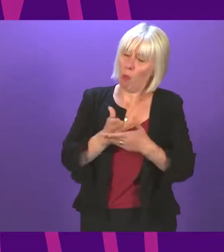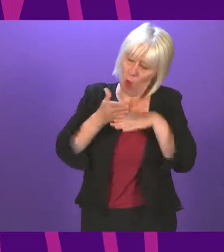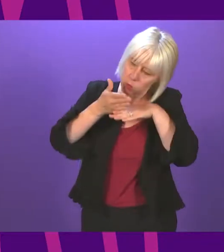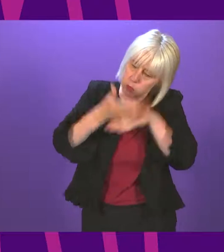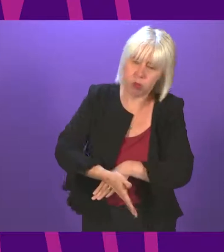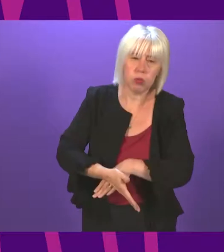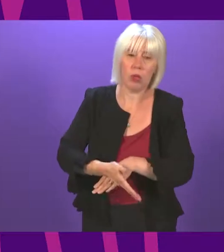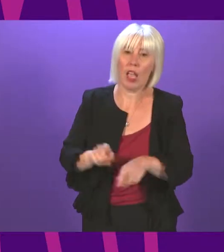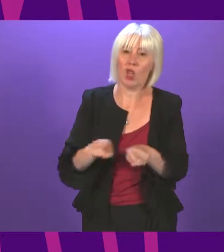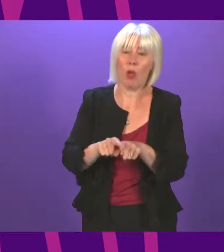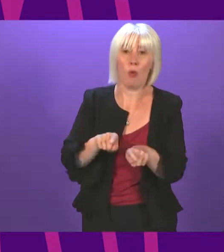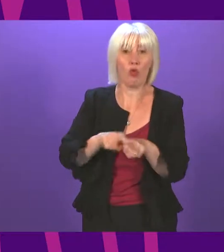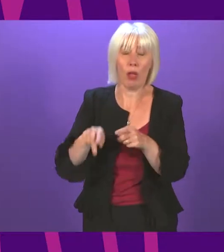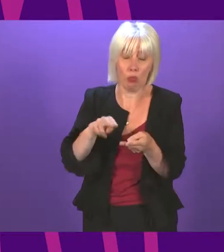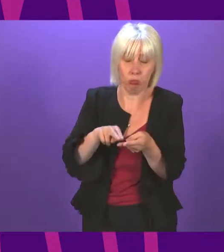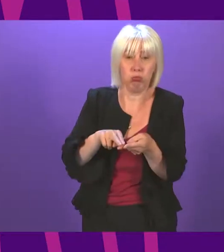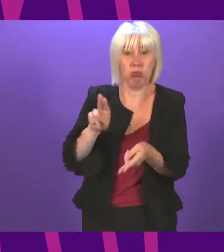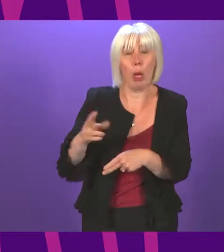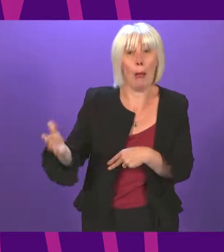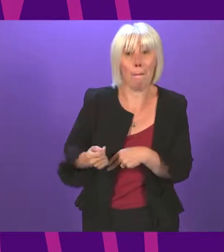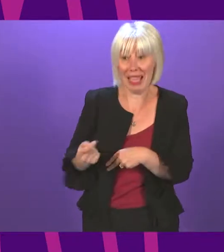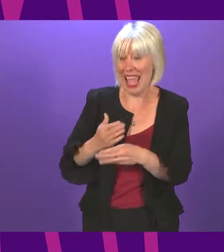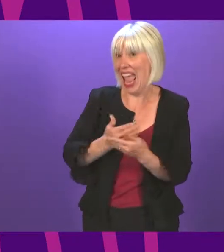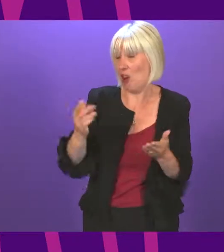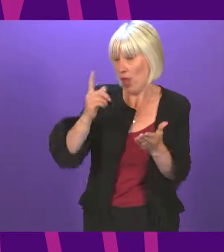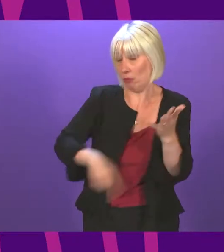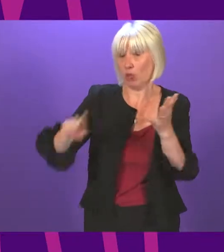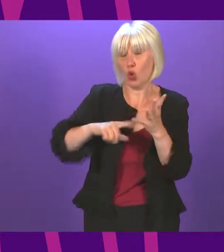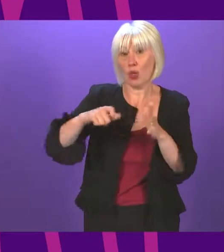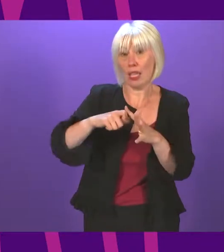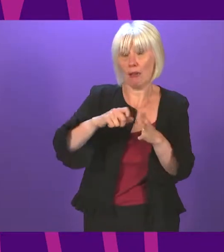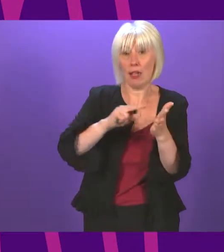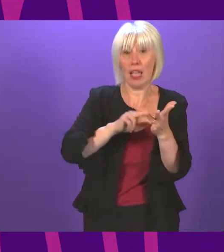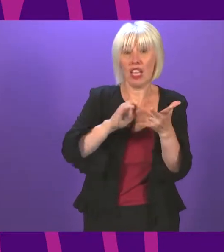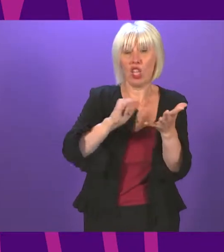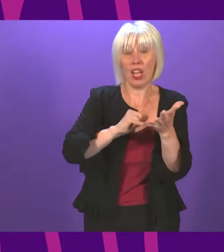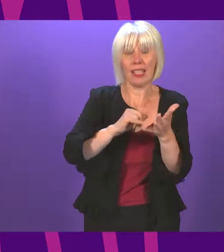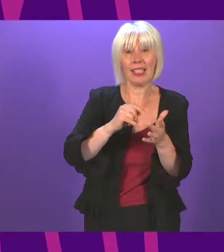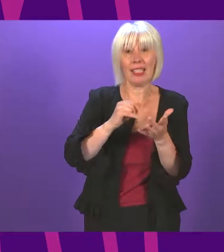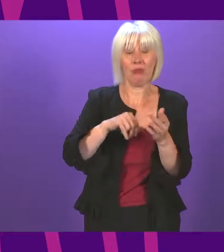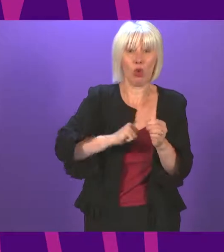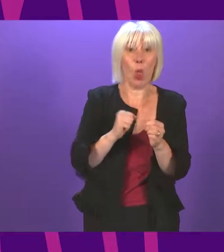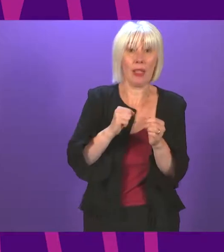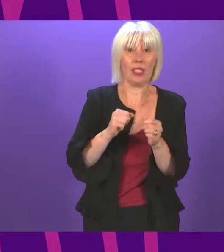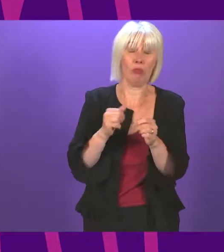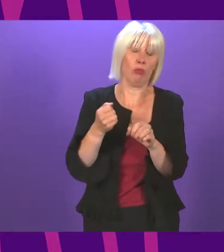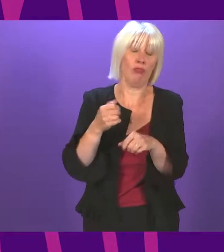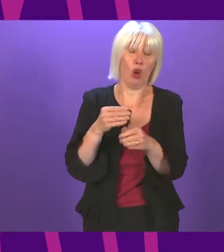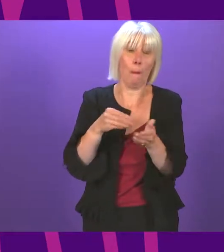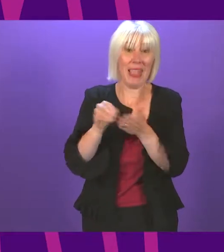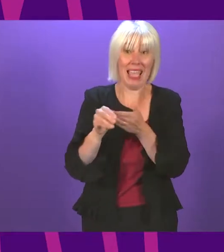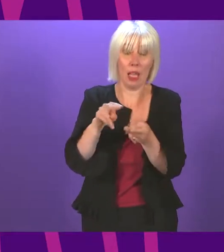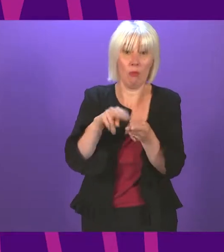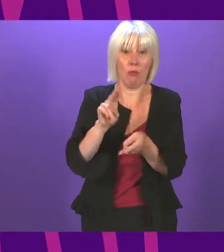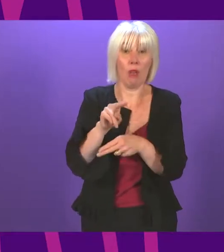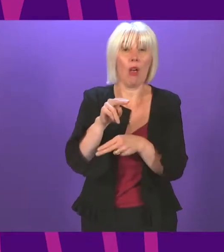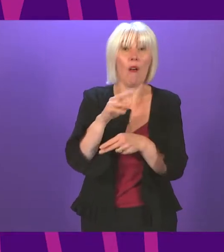most generous pay rise anywhere in the United Kingdom for NHS Scotland Agenda for Change staff. This average 4 per cent pay